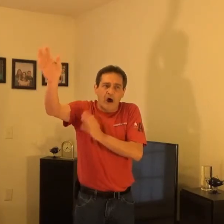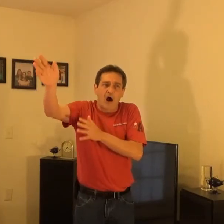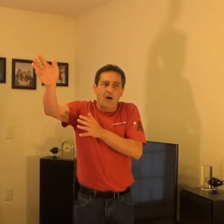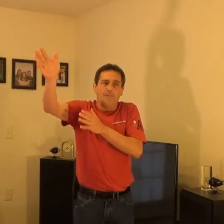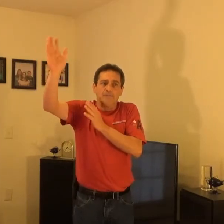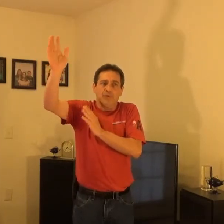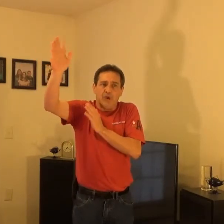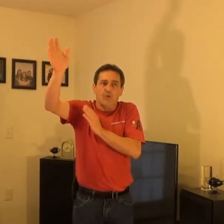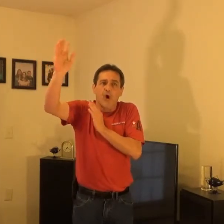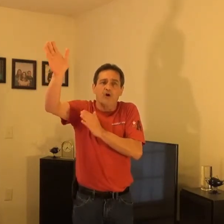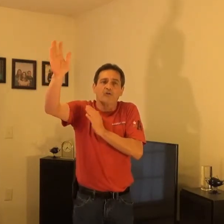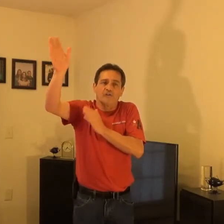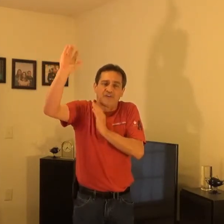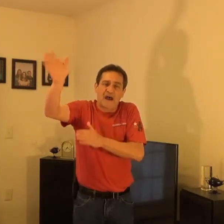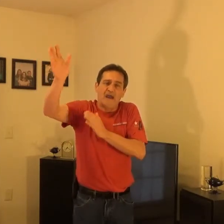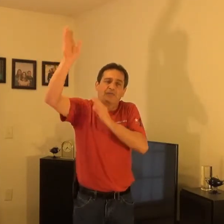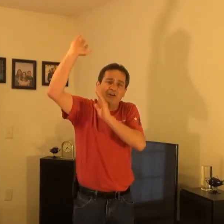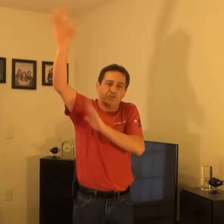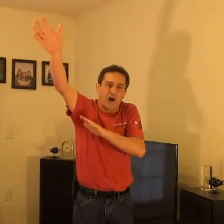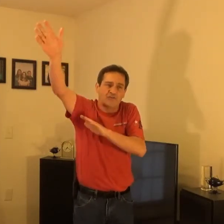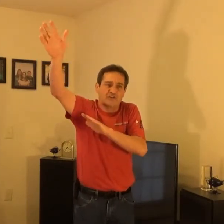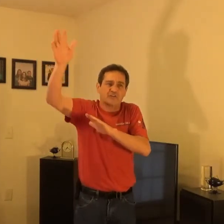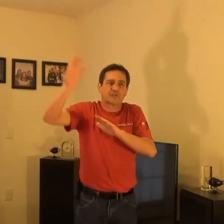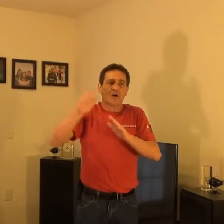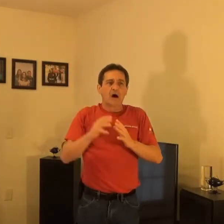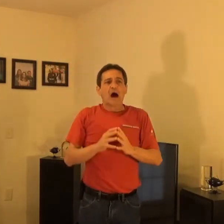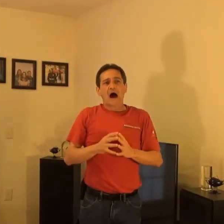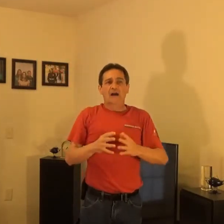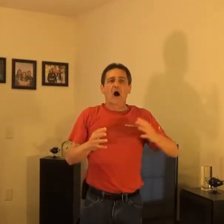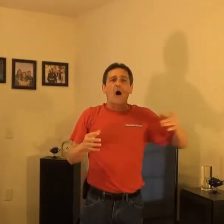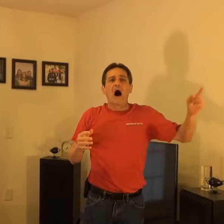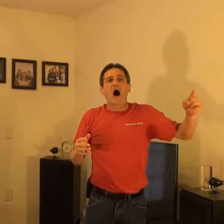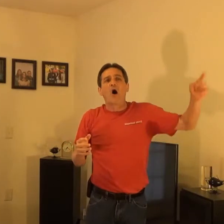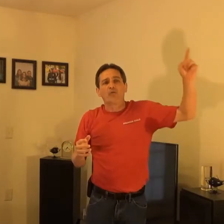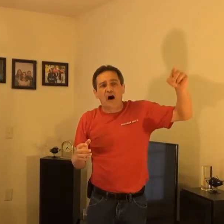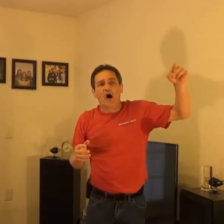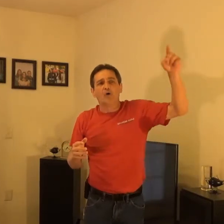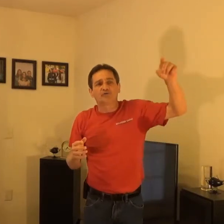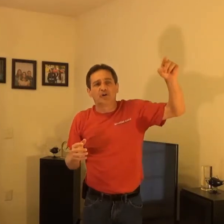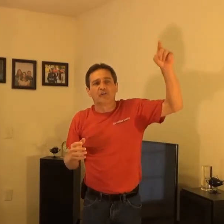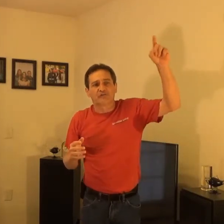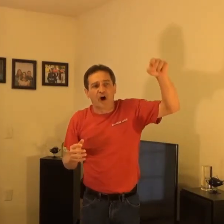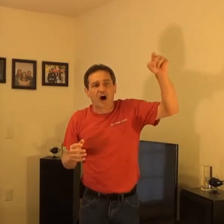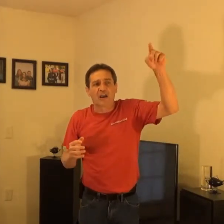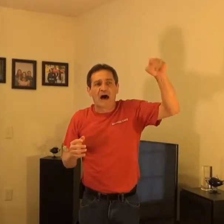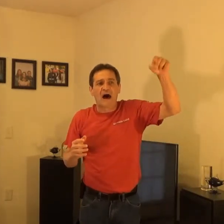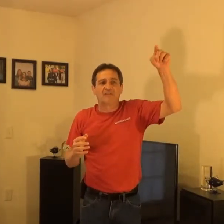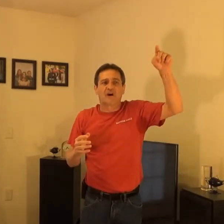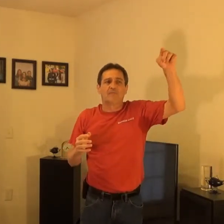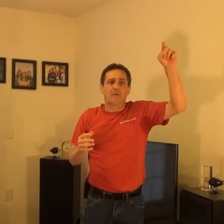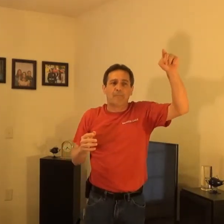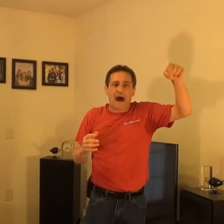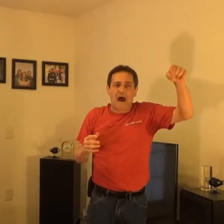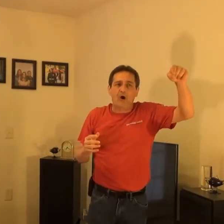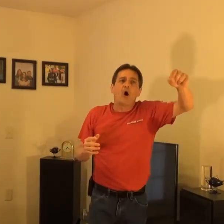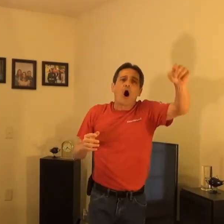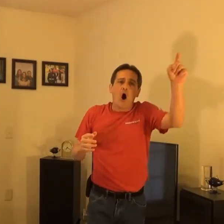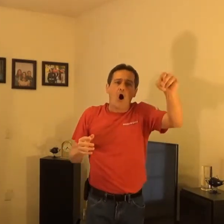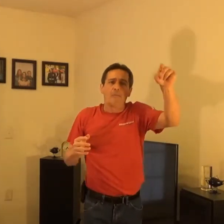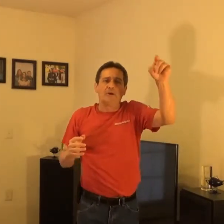up, ye warriors of faith and justice. I call all those to the front lines of the battle, arming